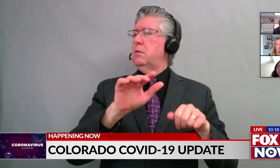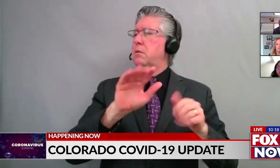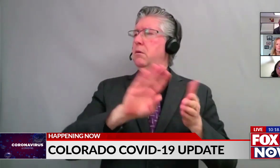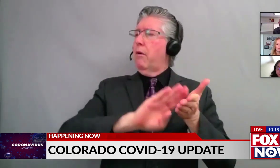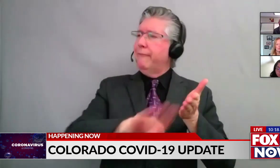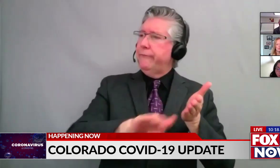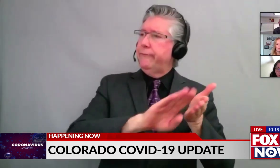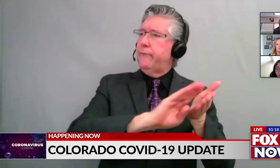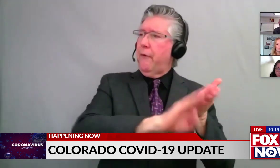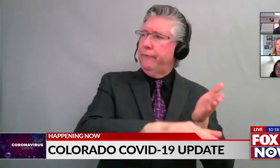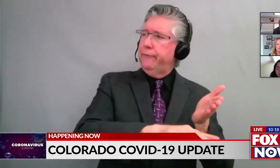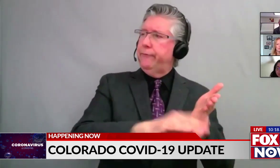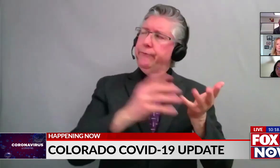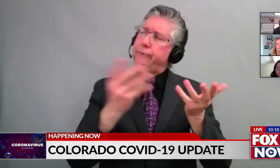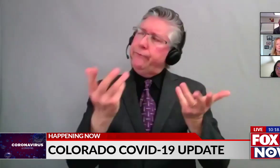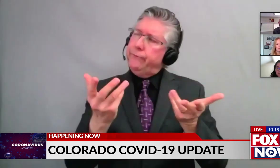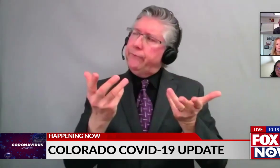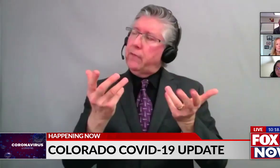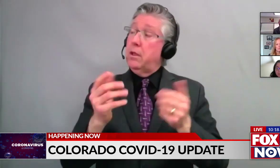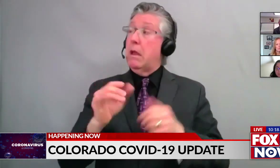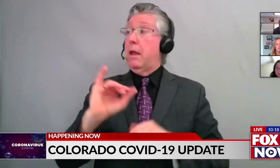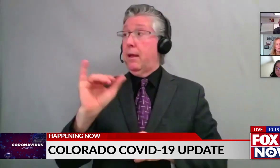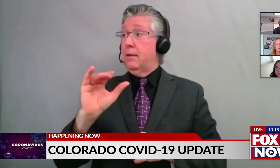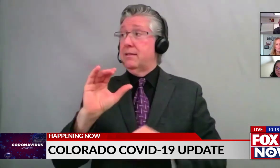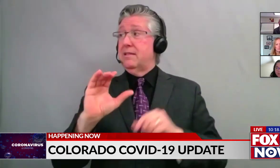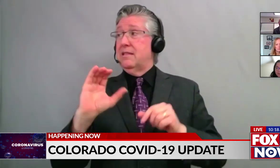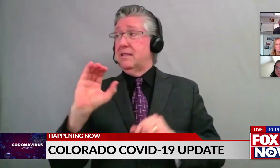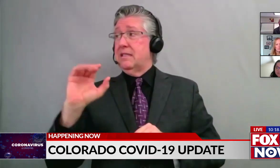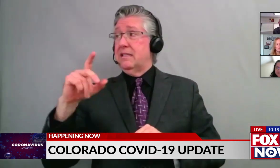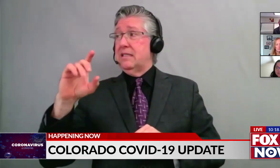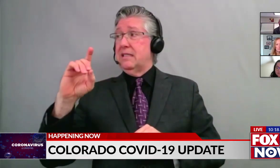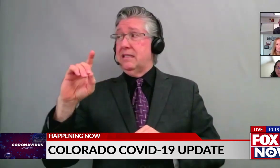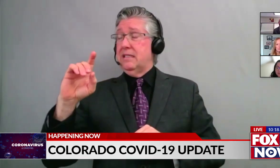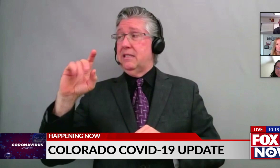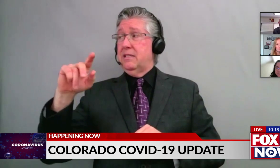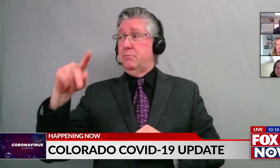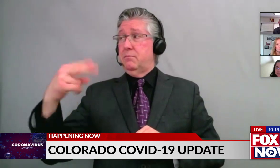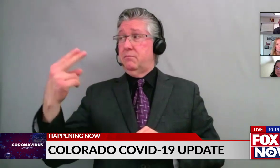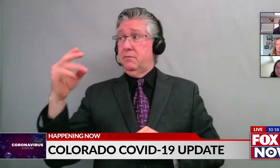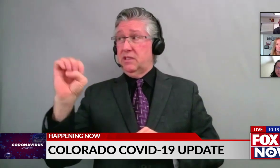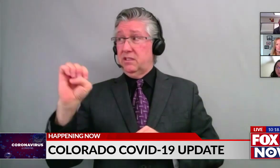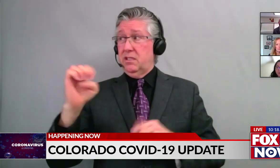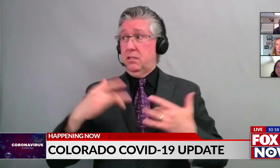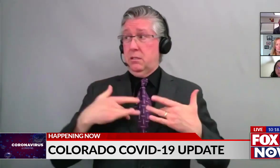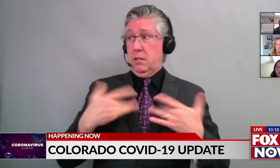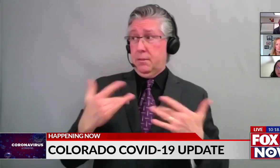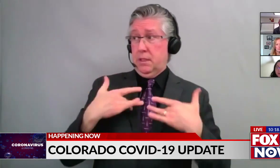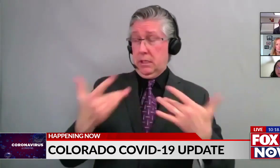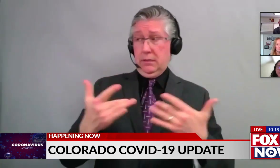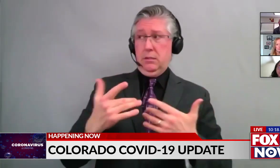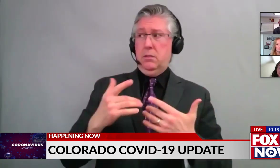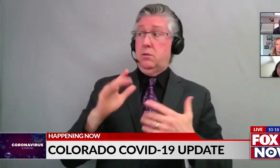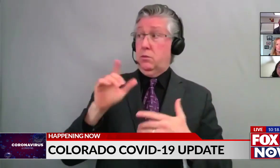And then I was curious with the updates that CDPHE is planning, if you're going to endorse that approach to quarantine.